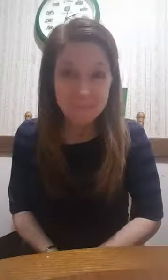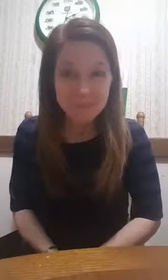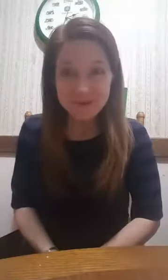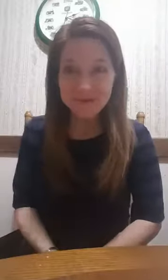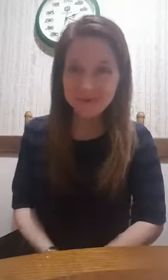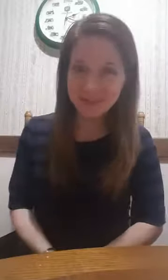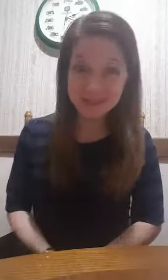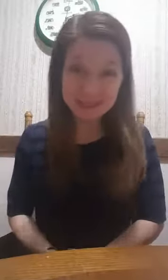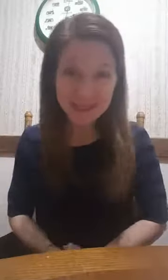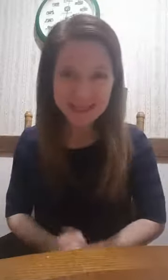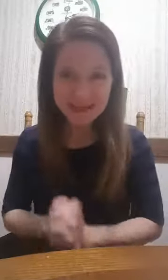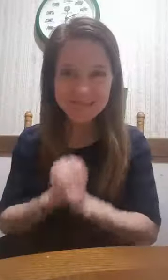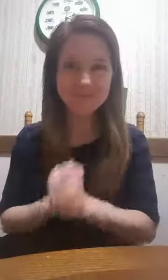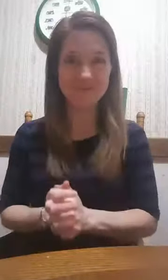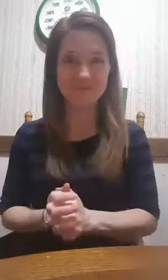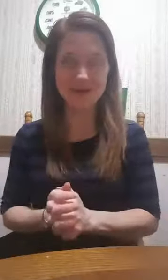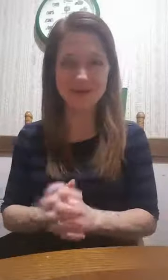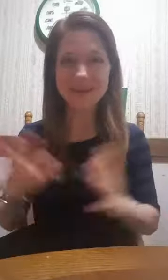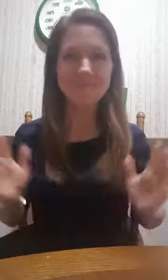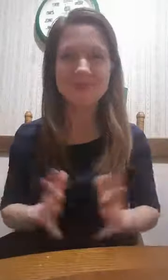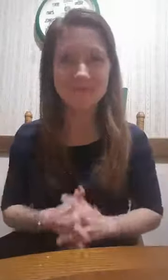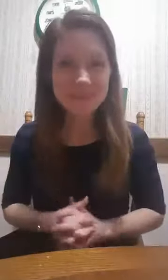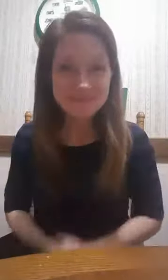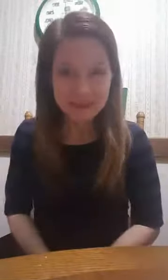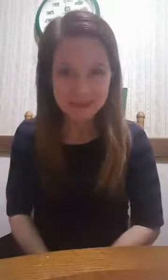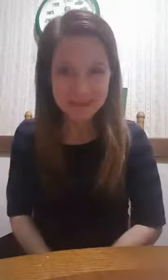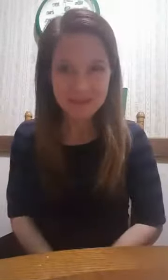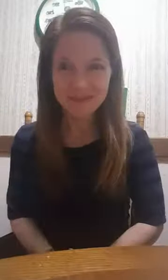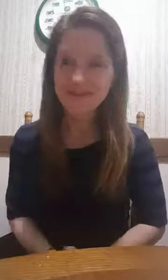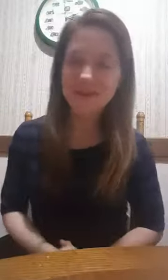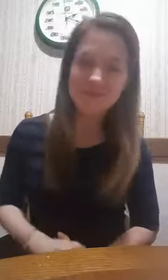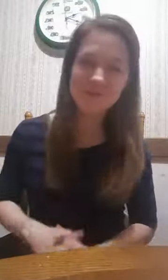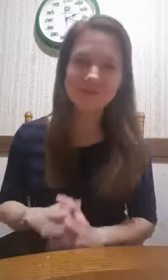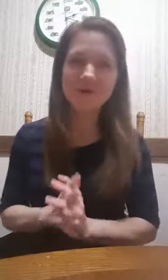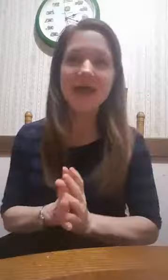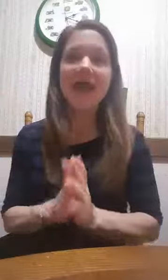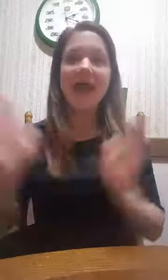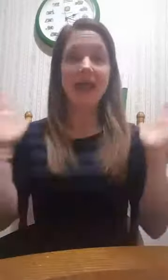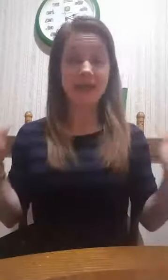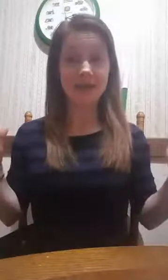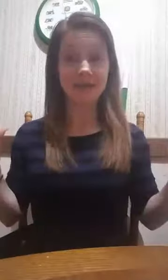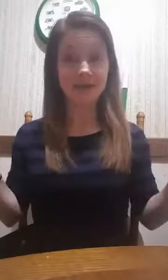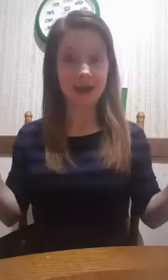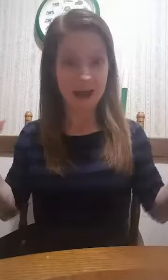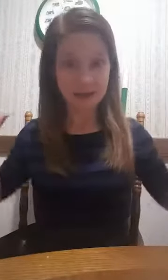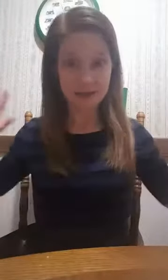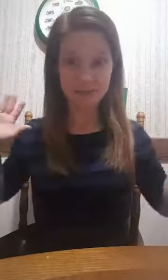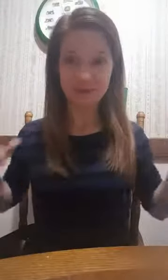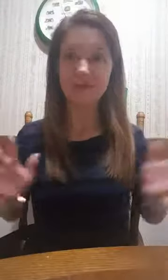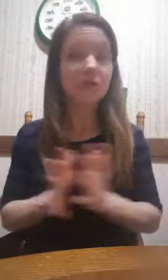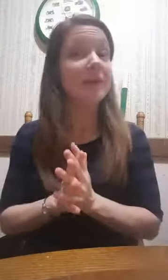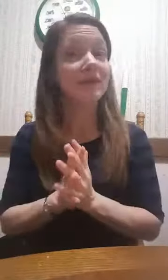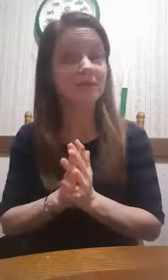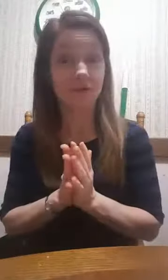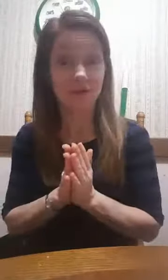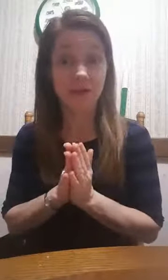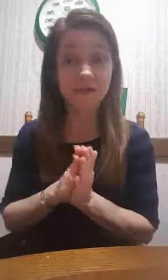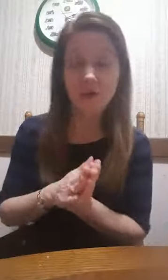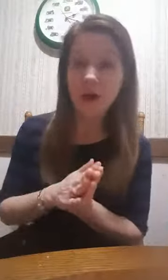Happy Wednesday night everyone. My name is Melanie with Thriving in the Fishbowl and I am continuing my series on